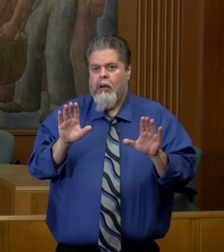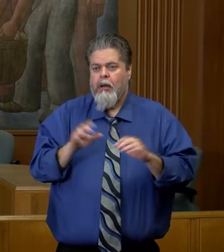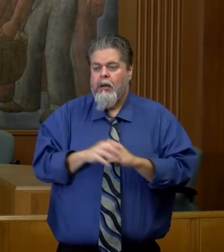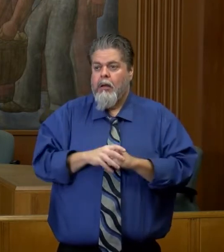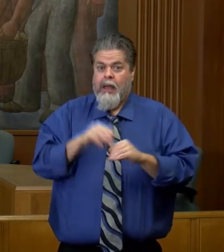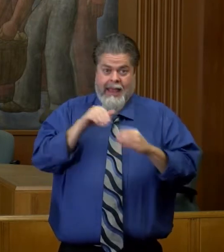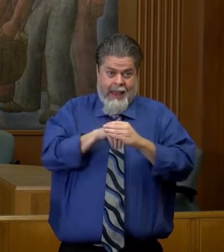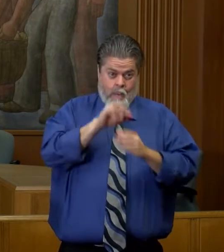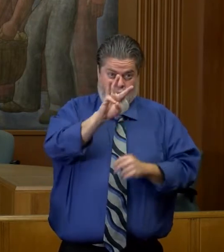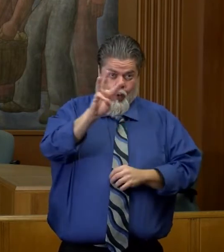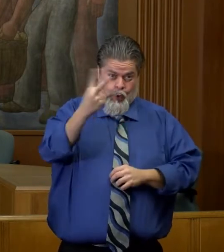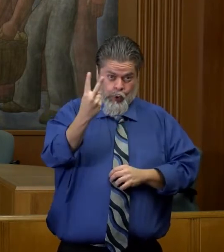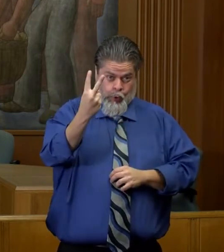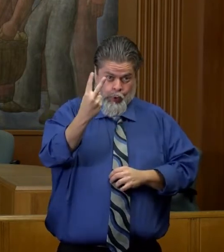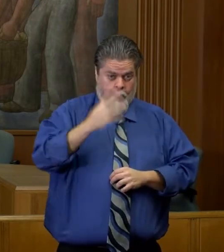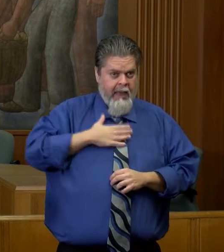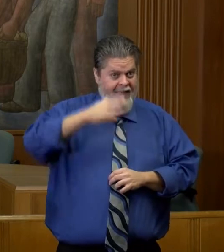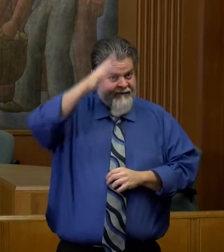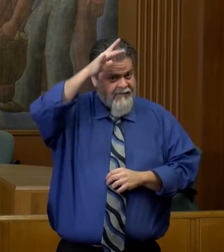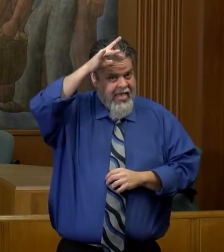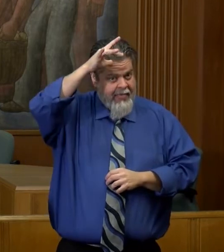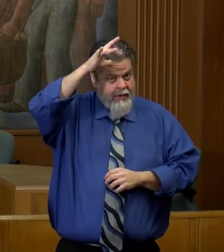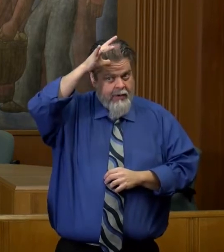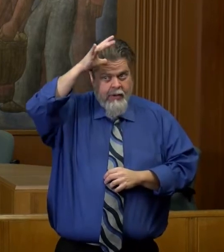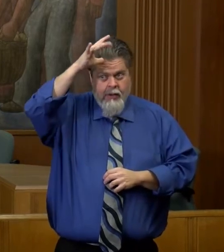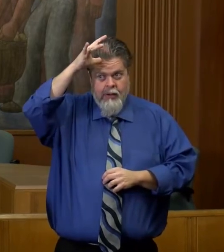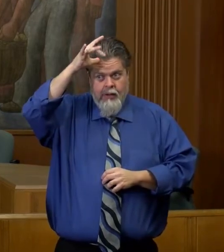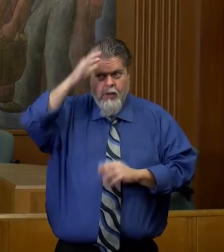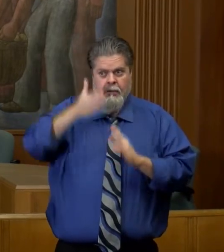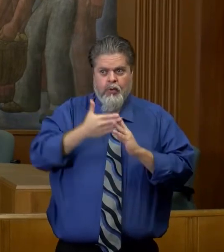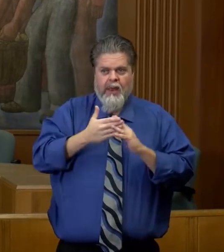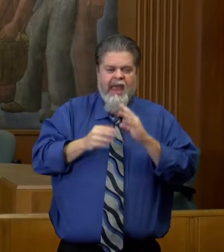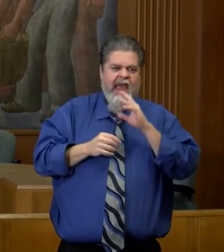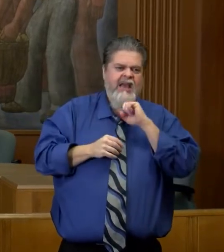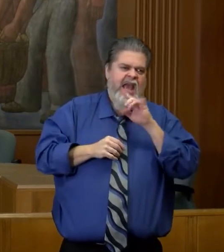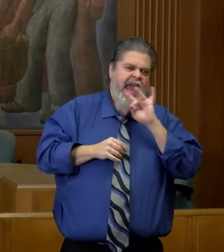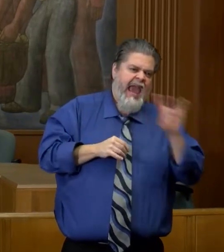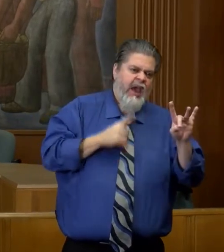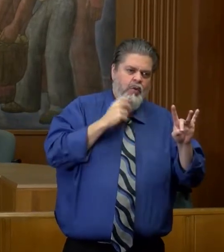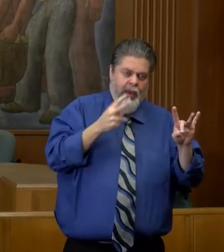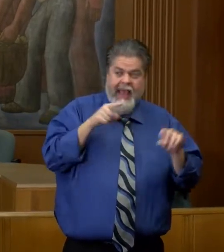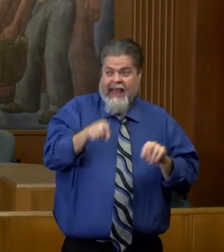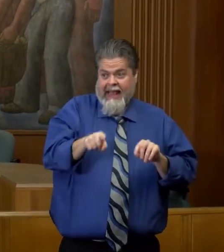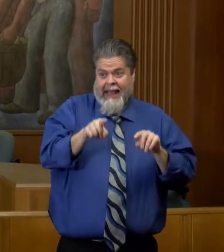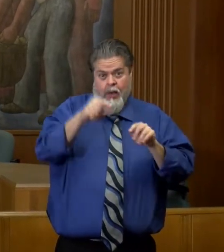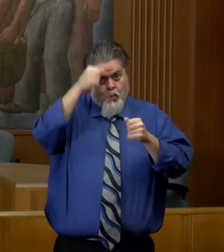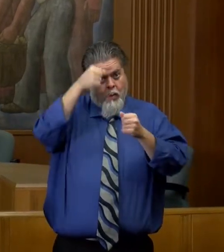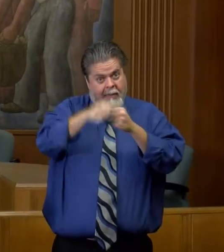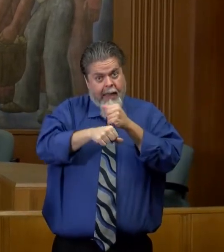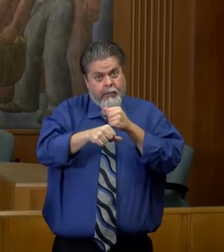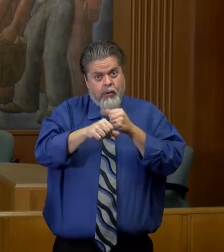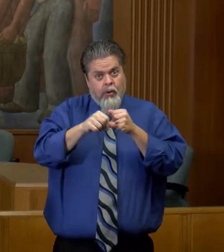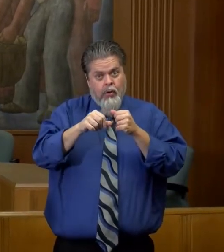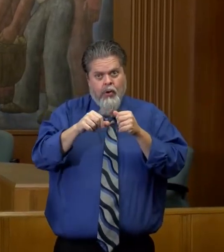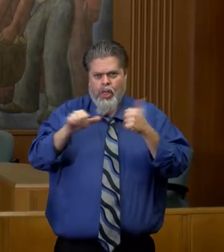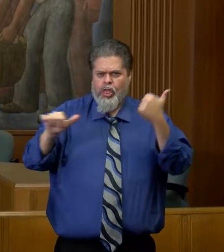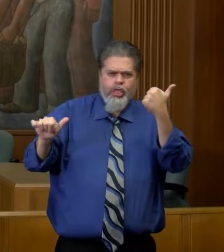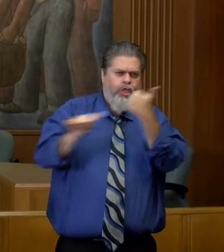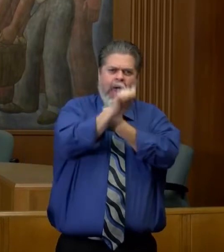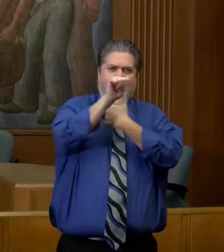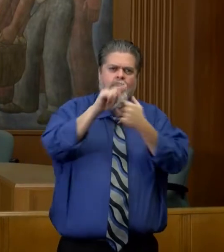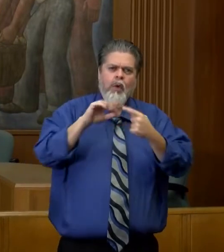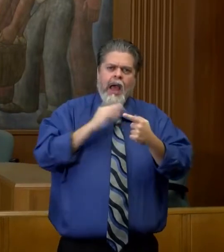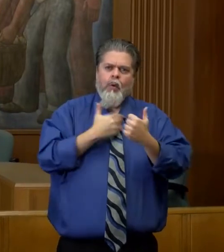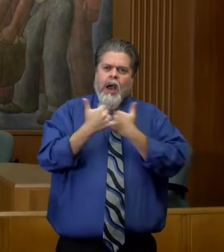In World War II, my dad was in the ages of 8 to 12, and he clearly remembers at a time of great threat to our